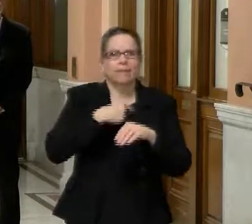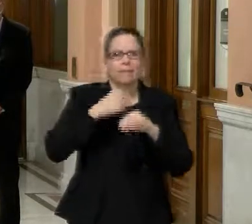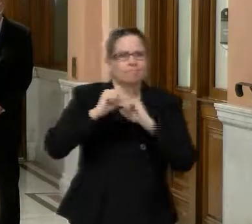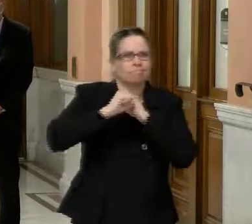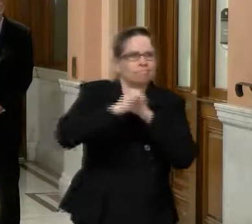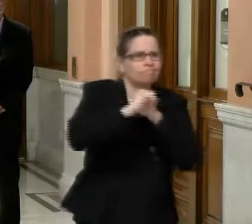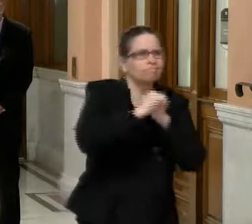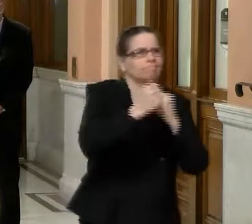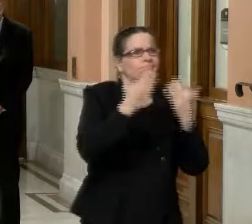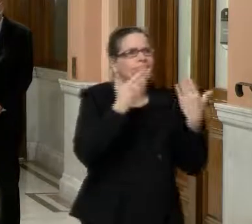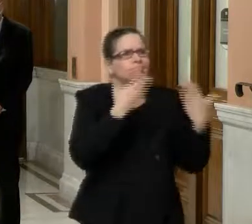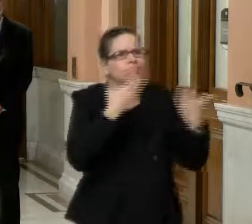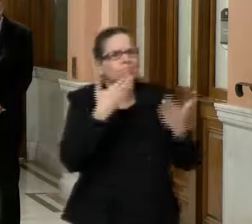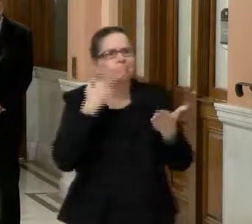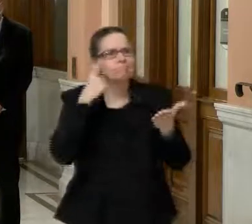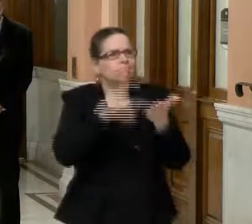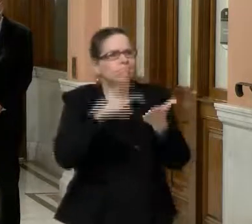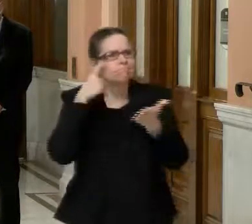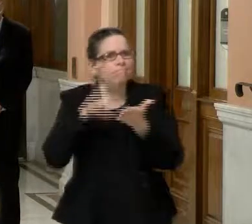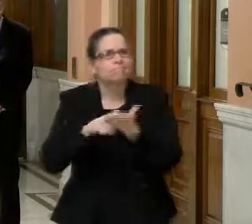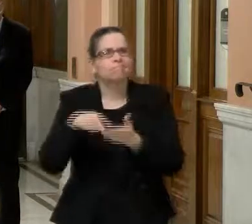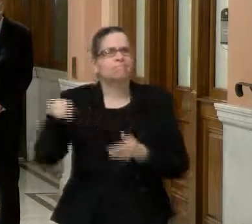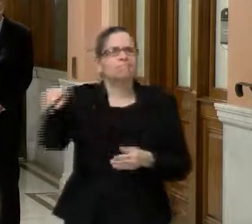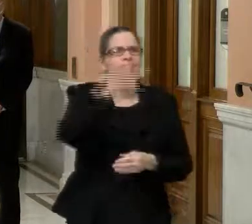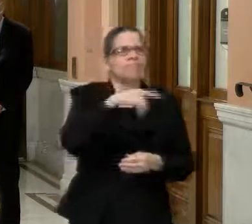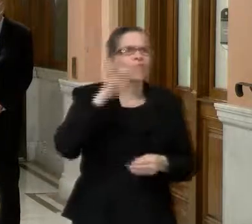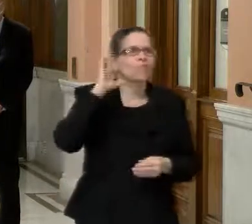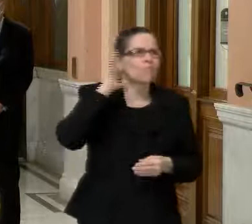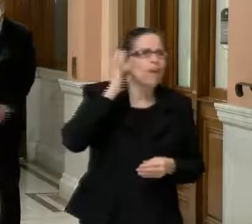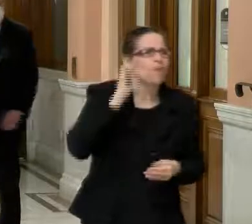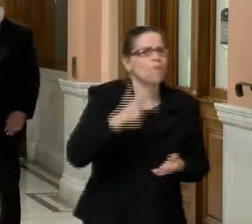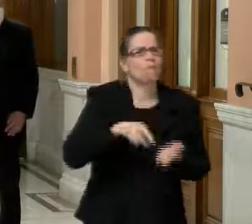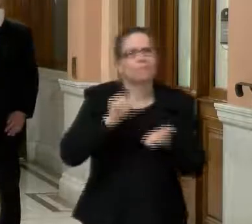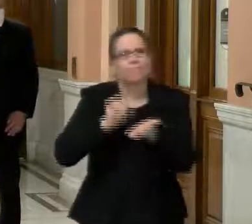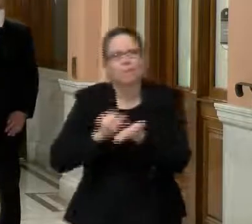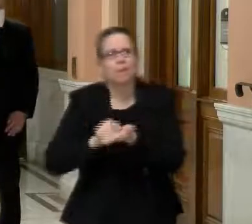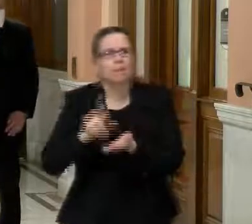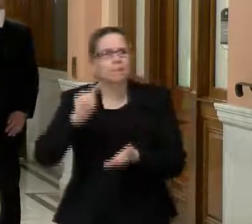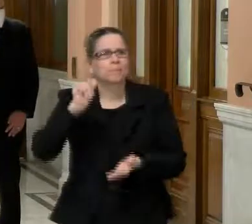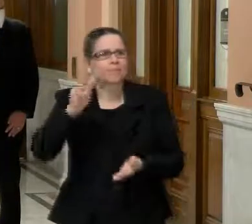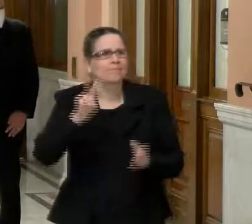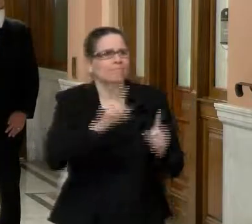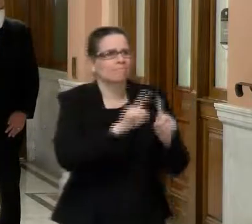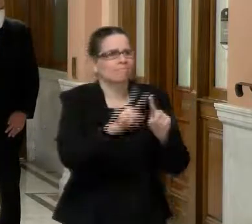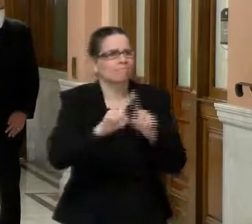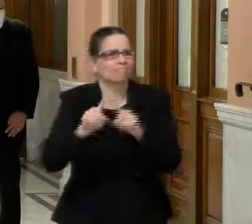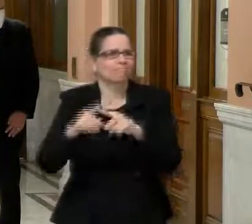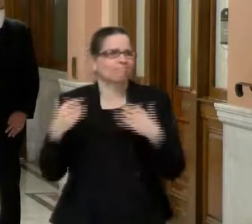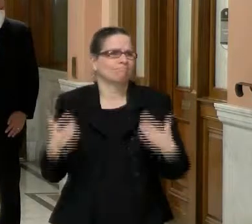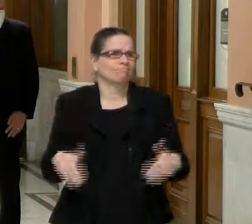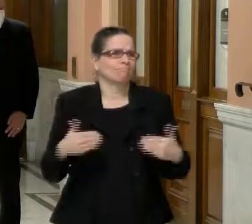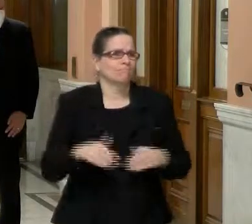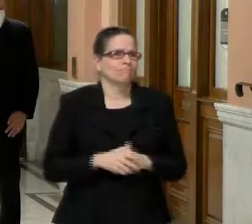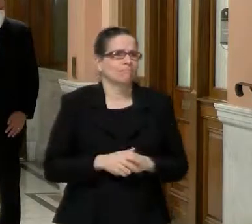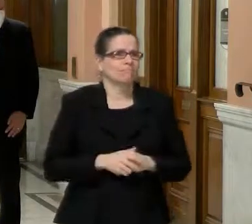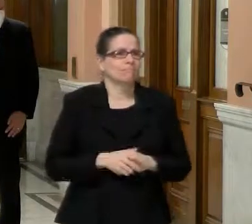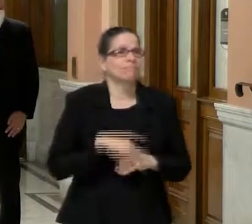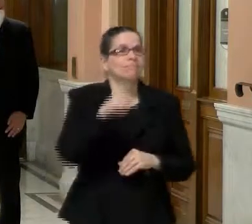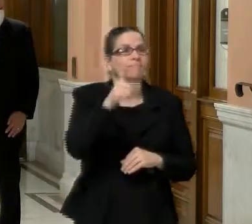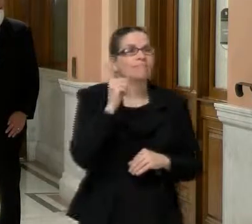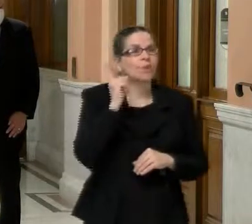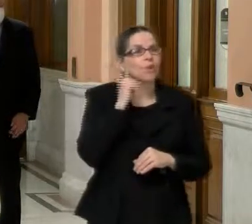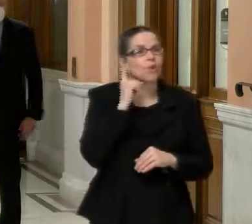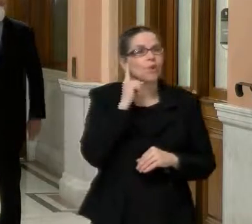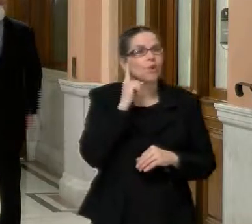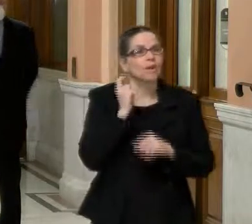working with us on that. Uh, a lot of folks heard that, uh, Fenway Gillette, uh, similar site in, uh, Springfield